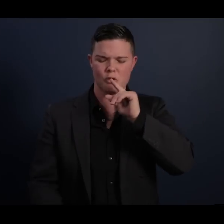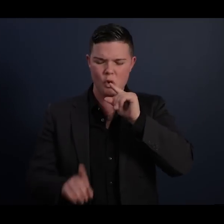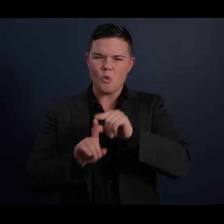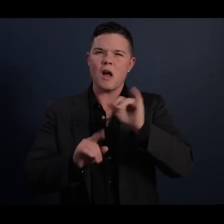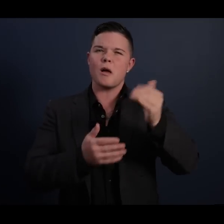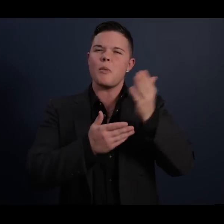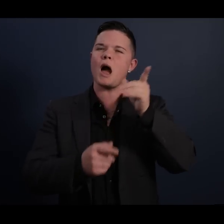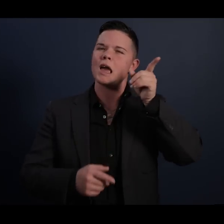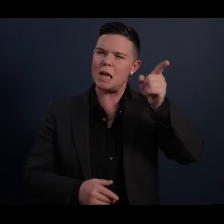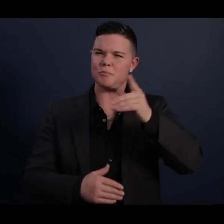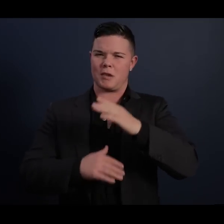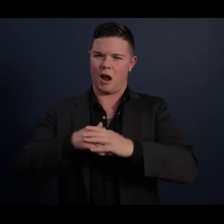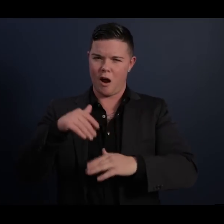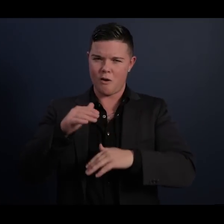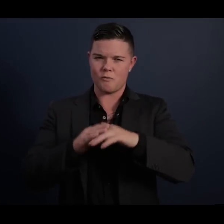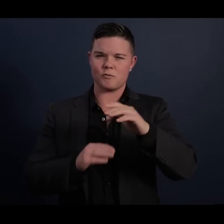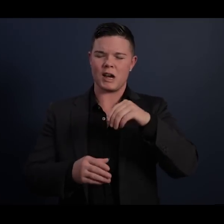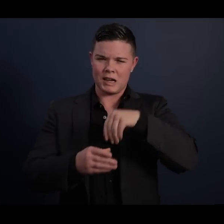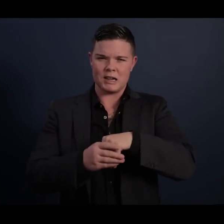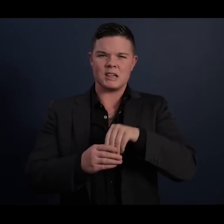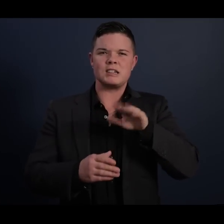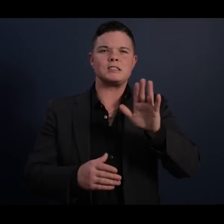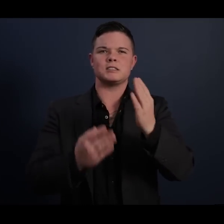comfort within the four walls of his cell.